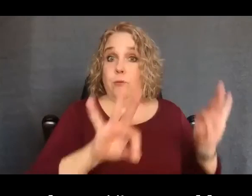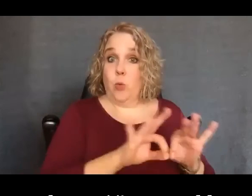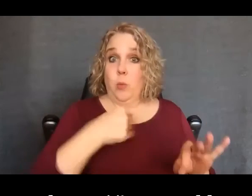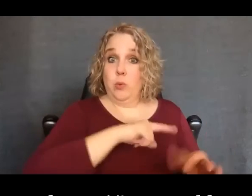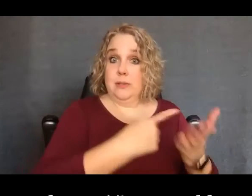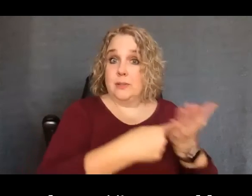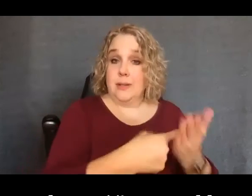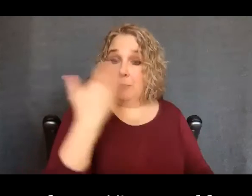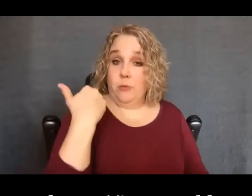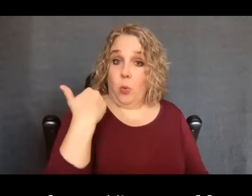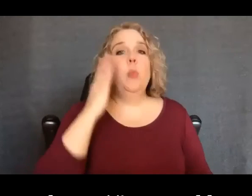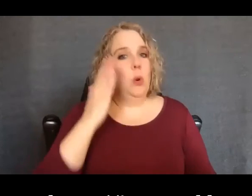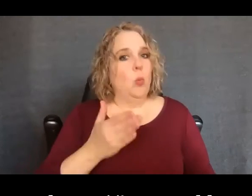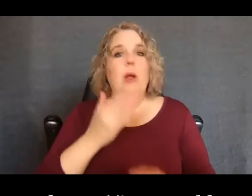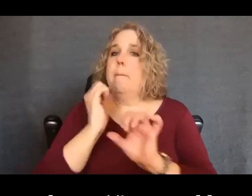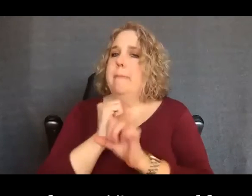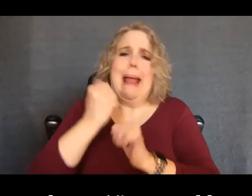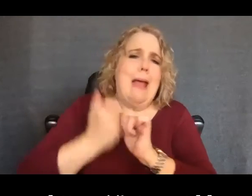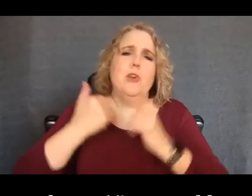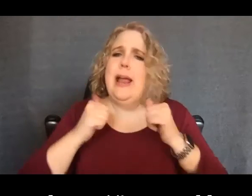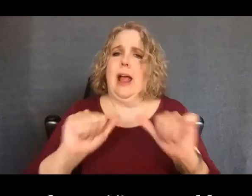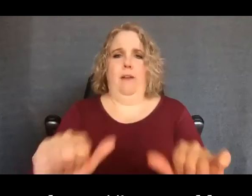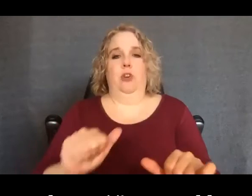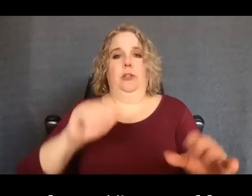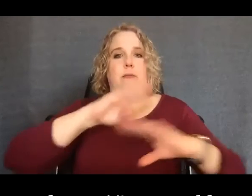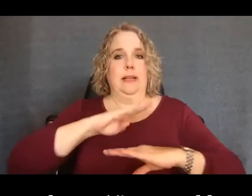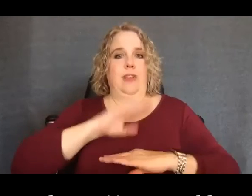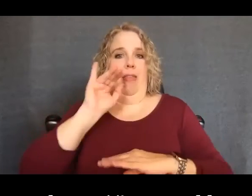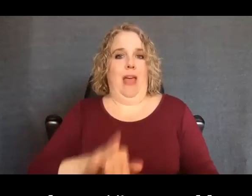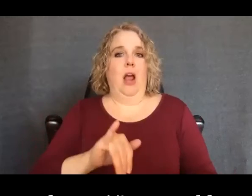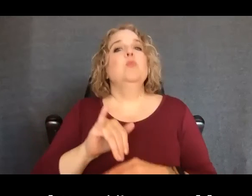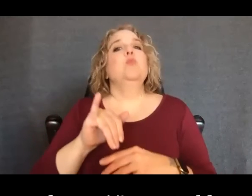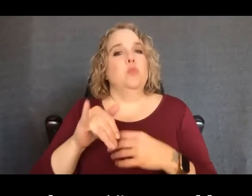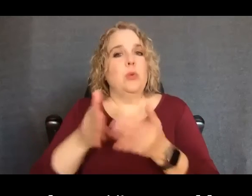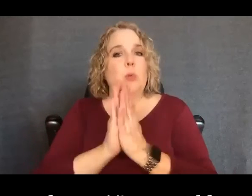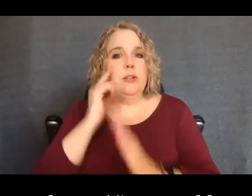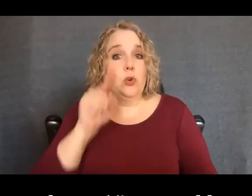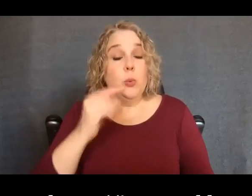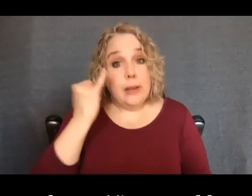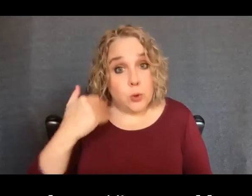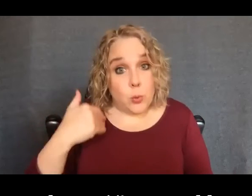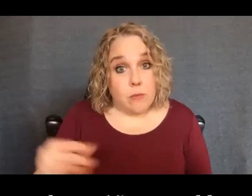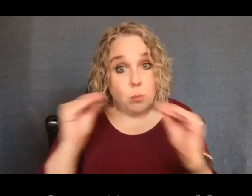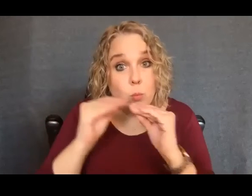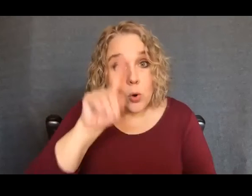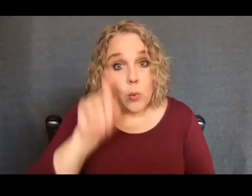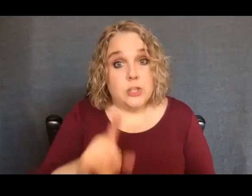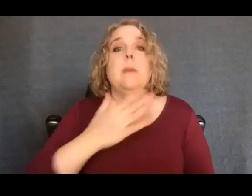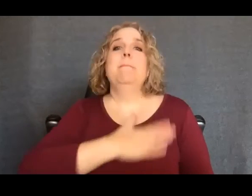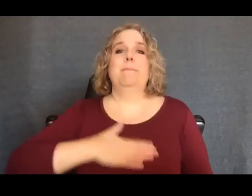we will make every effort to fill that request for you. If you have any further questions, please contact Tess Fosse, Director of